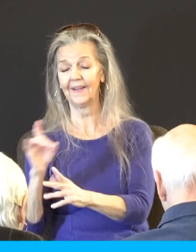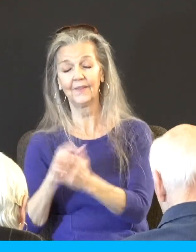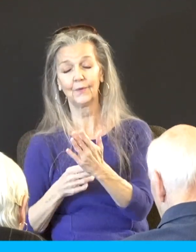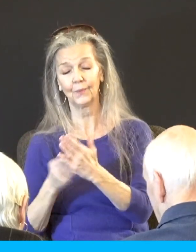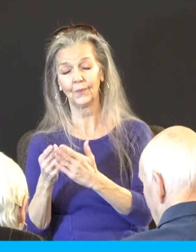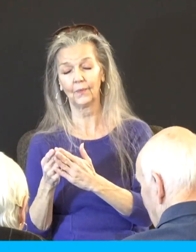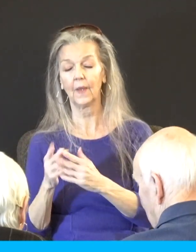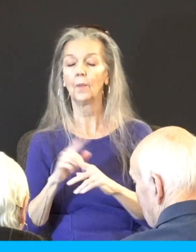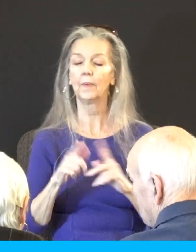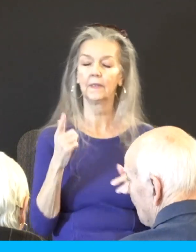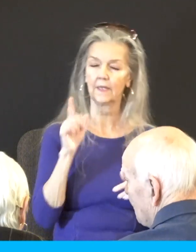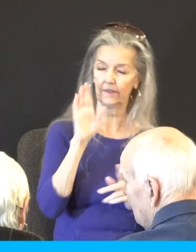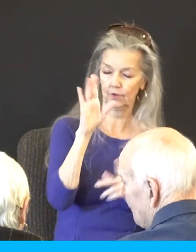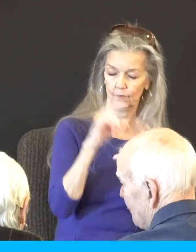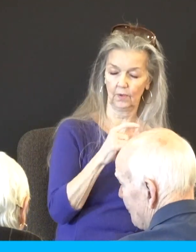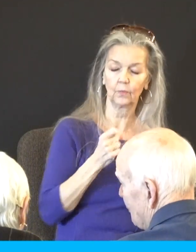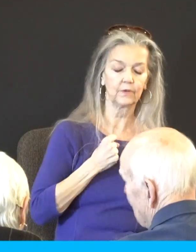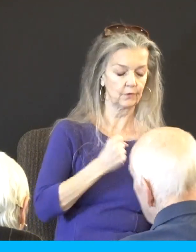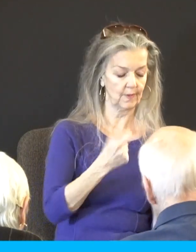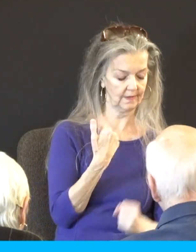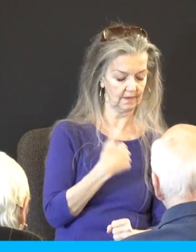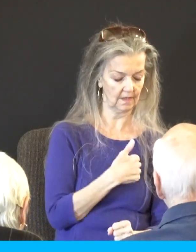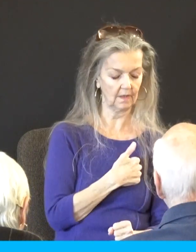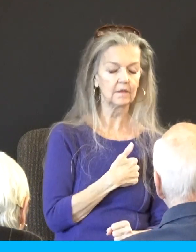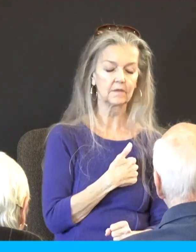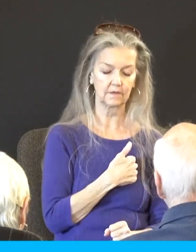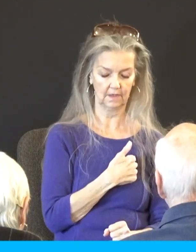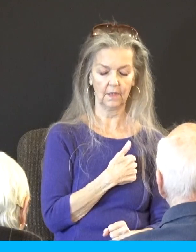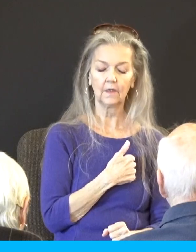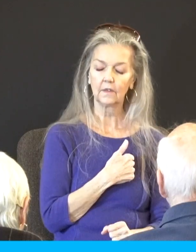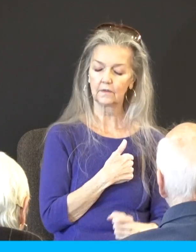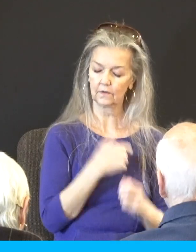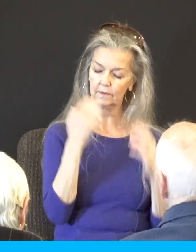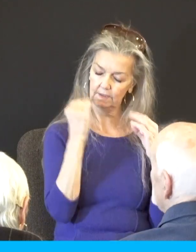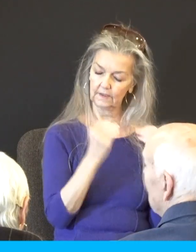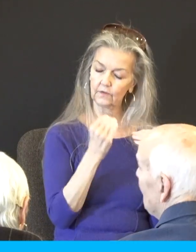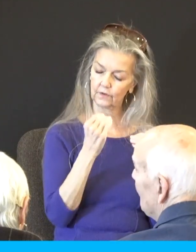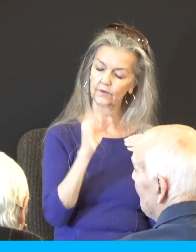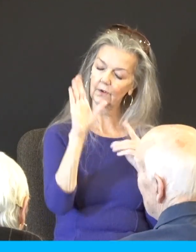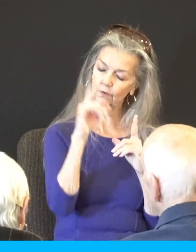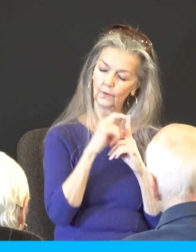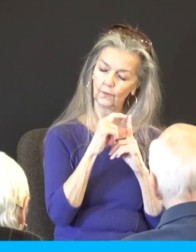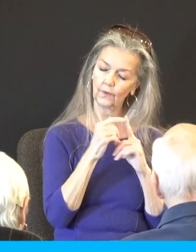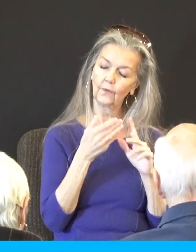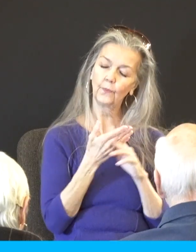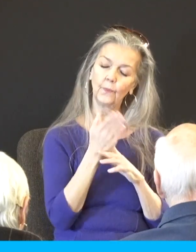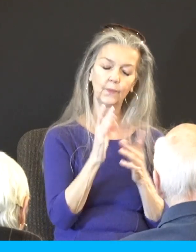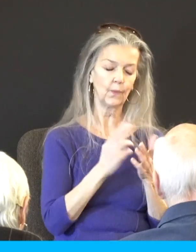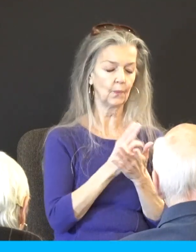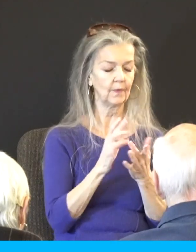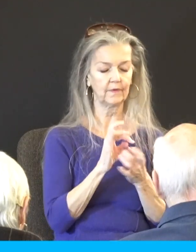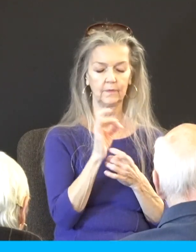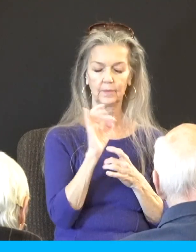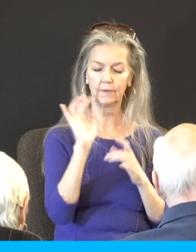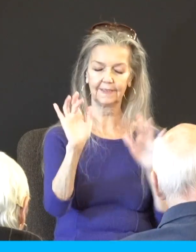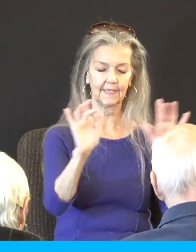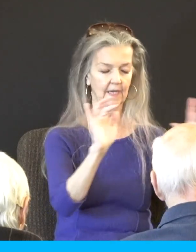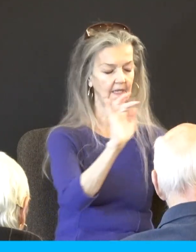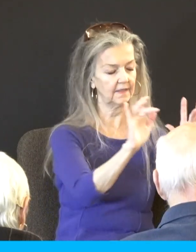us. And so work through your word, Lord, by the Holy Spirit. Touch every heart that's here. And thank you for your great